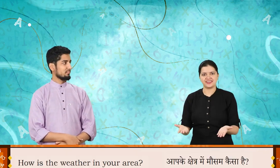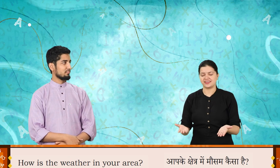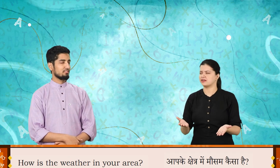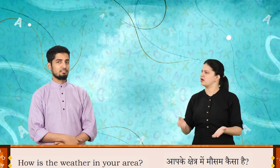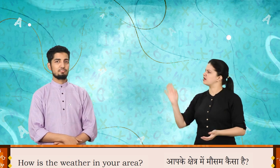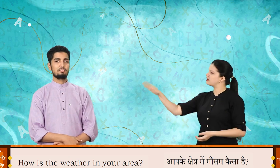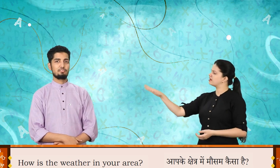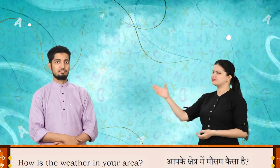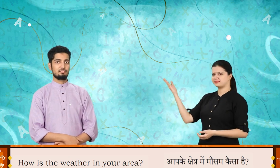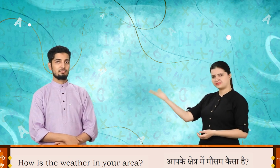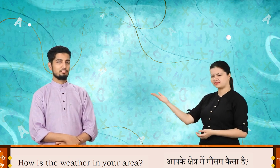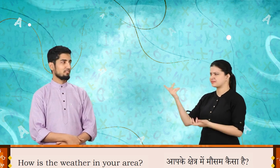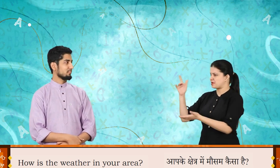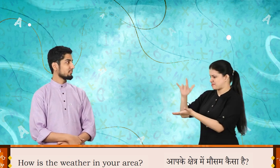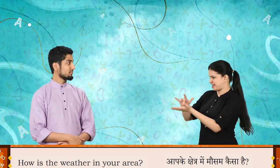How is the weather in your area?